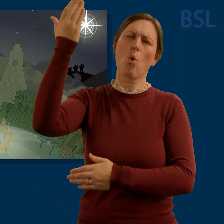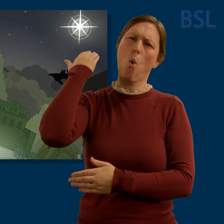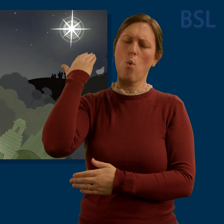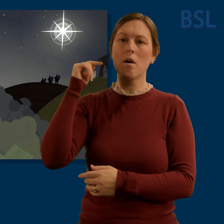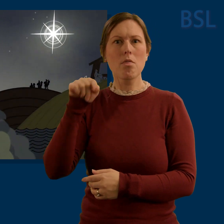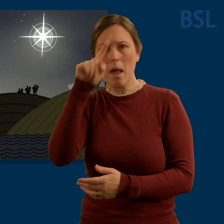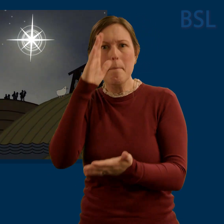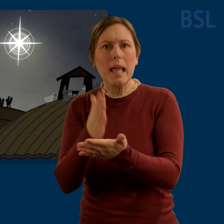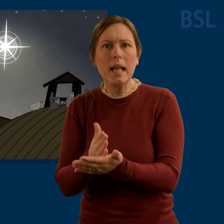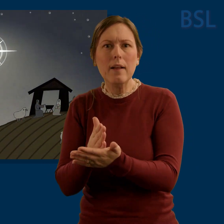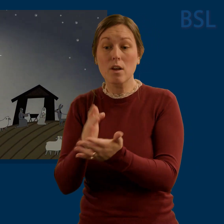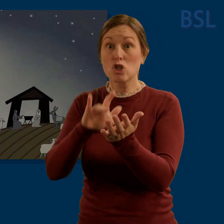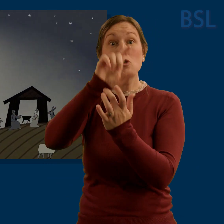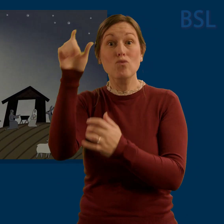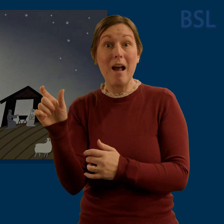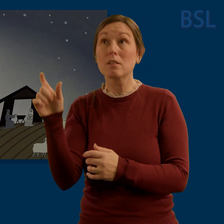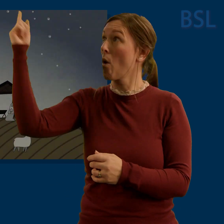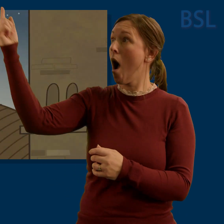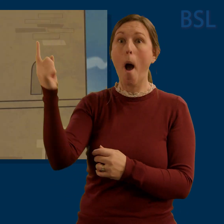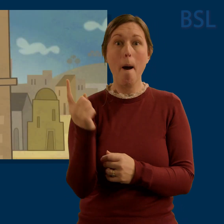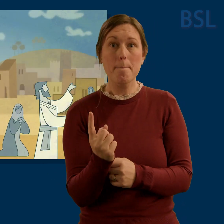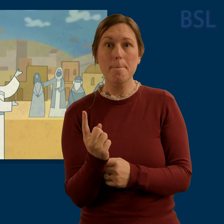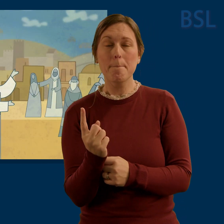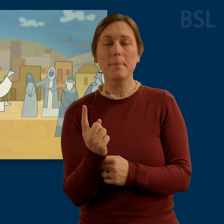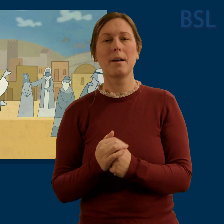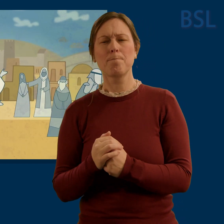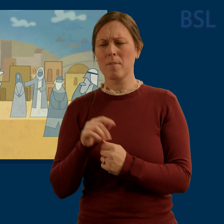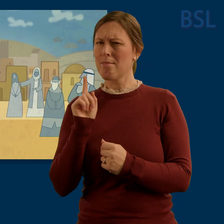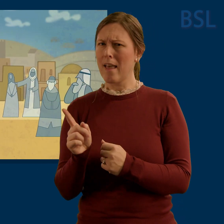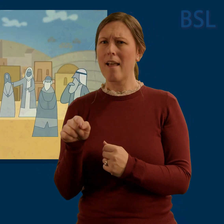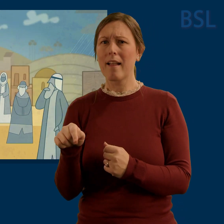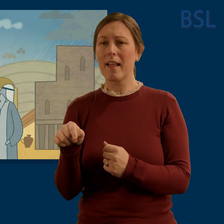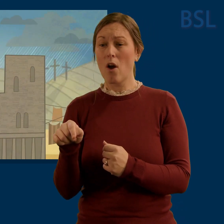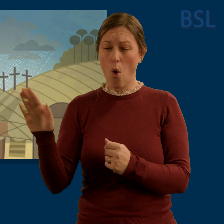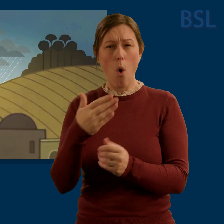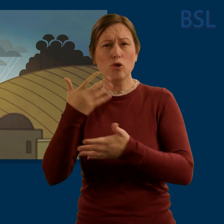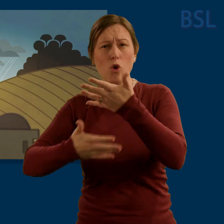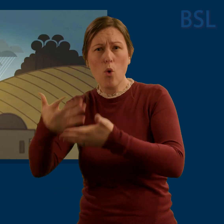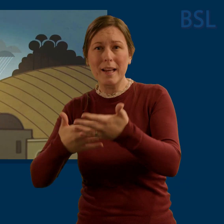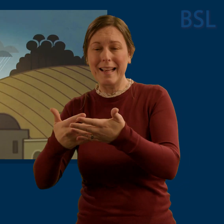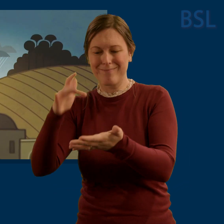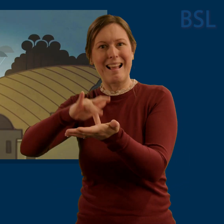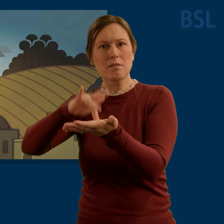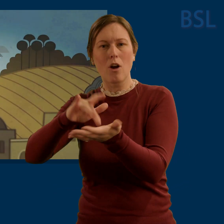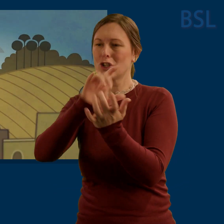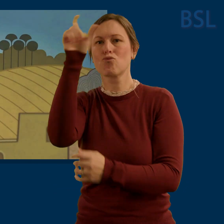In fact, the entire story centers on him, his birth, teachings, and appearance in ancient America after his death and resurrection in Jerusalem.